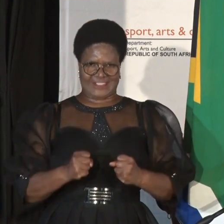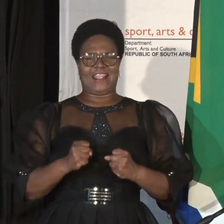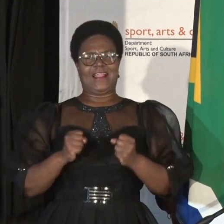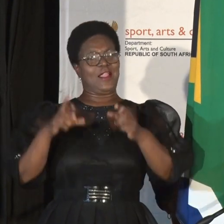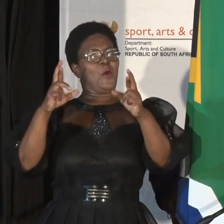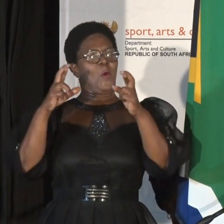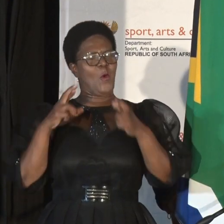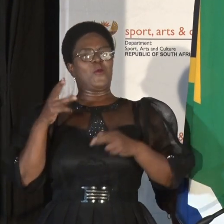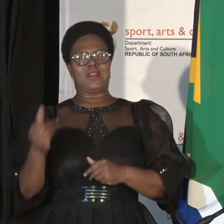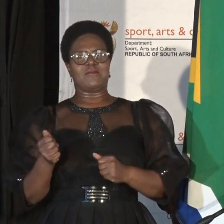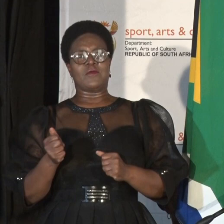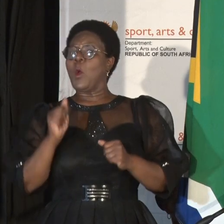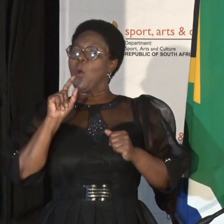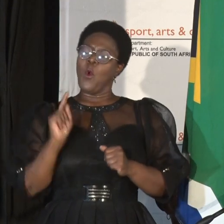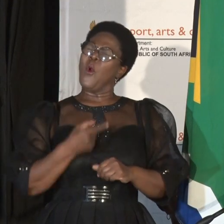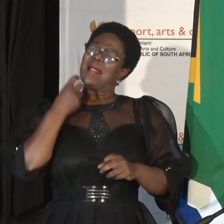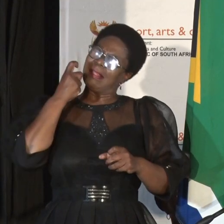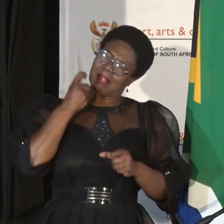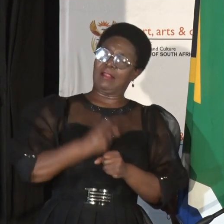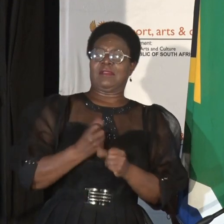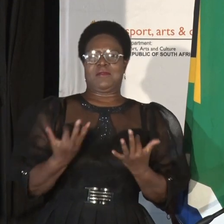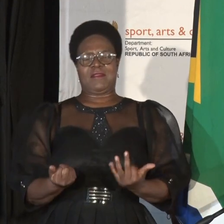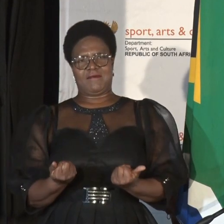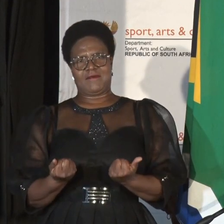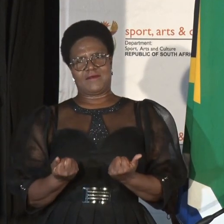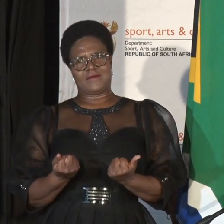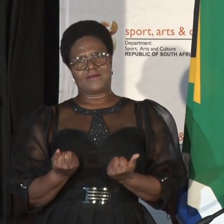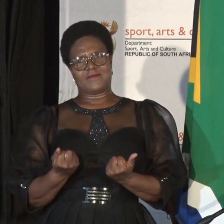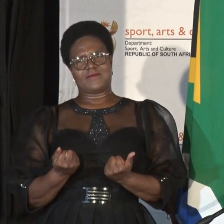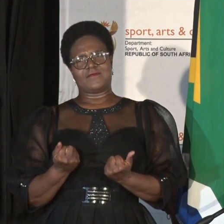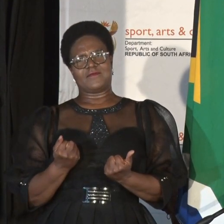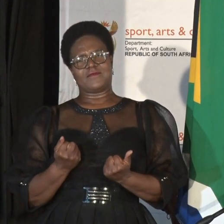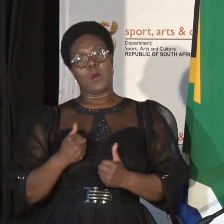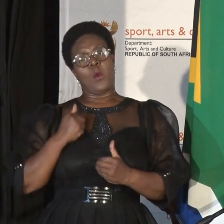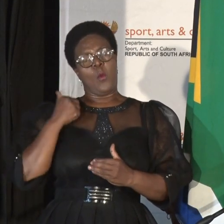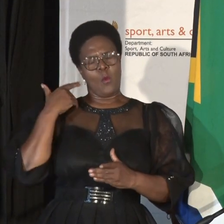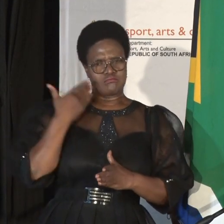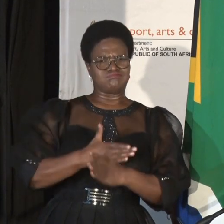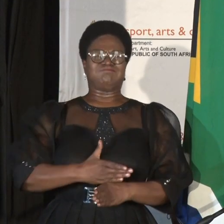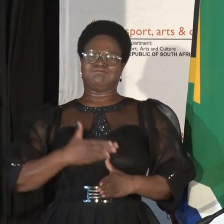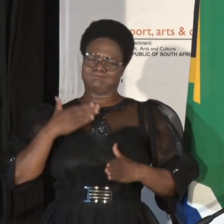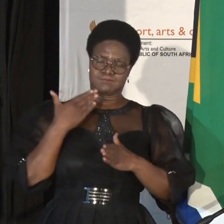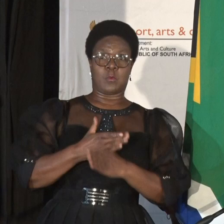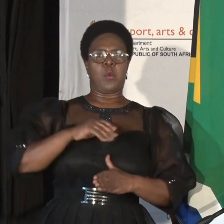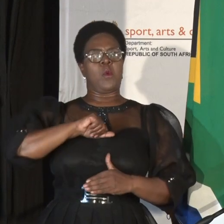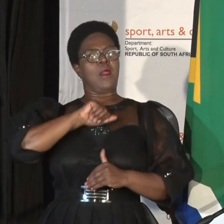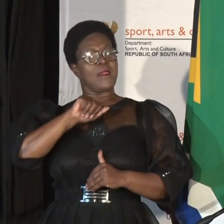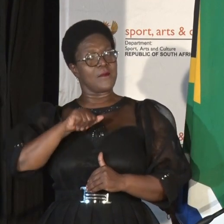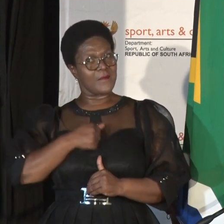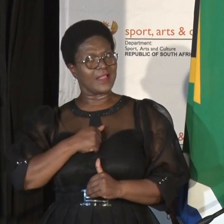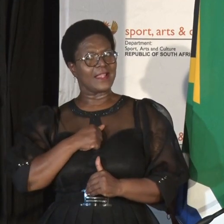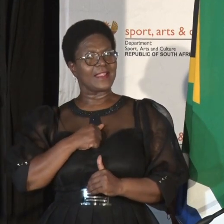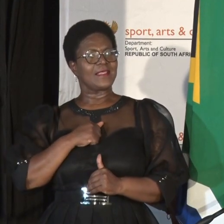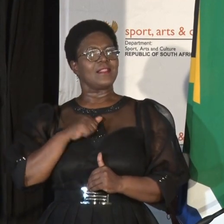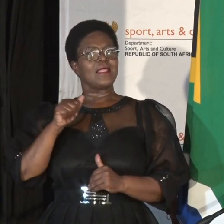With all the difficulties we face as a nation and our resilience our icon and the